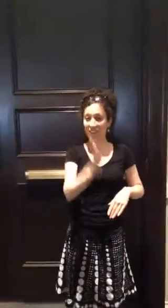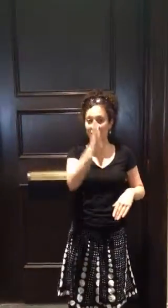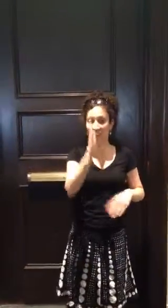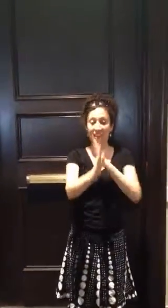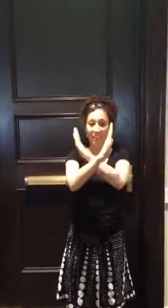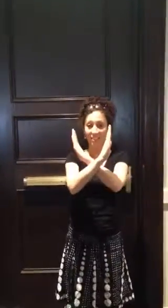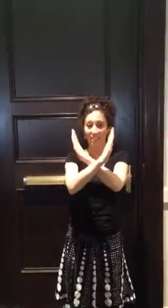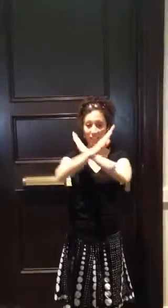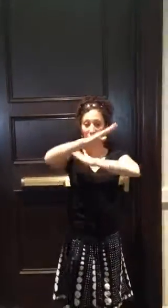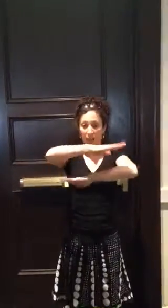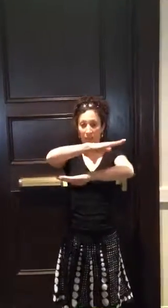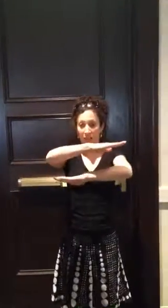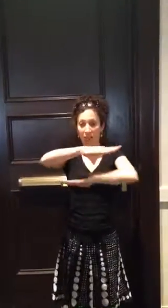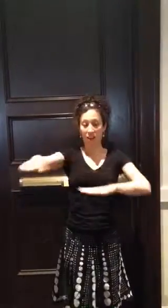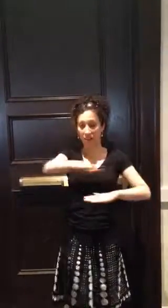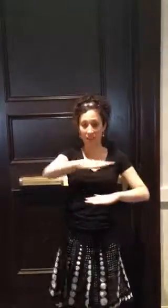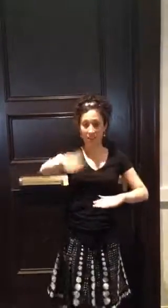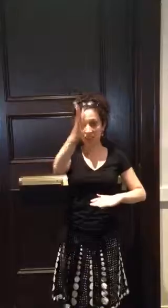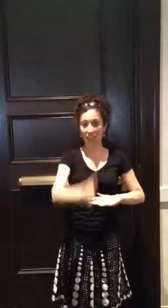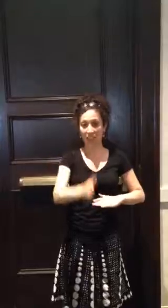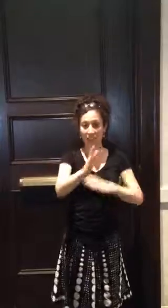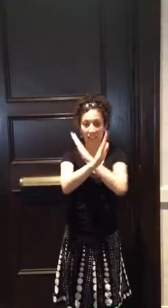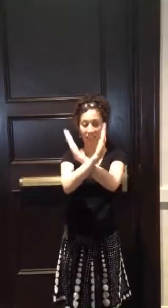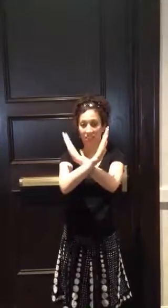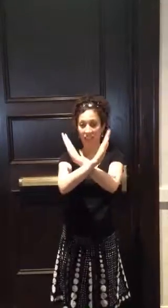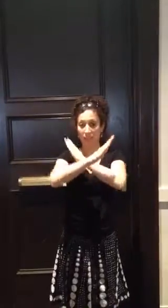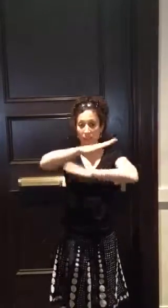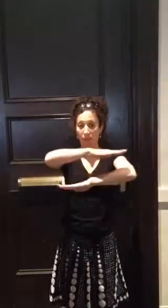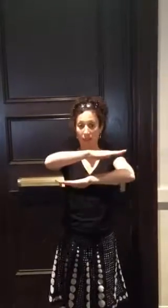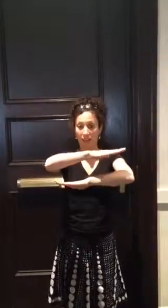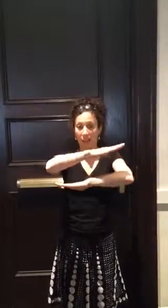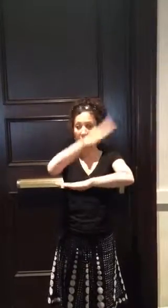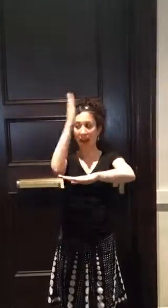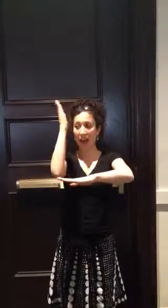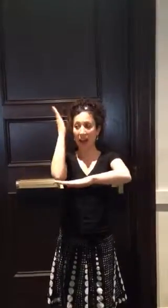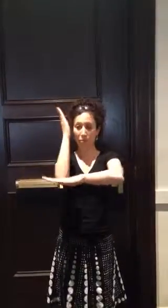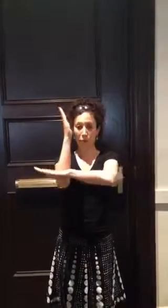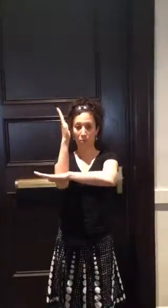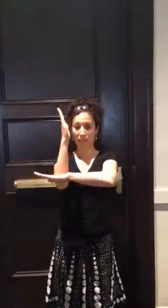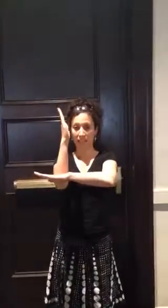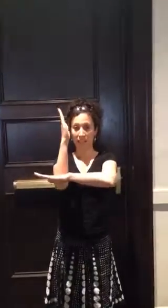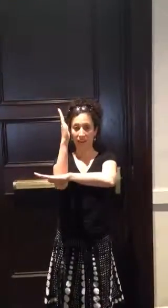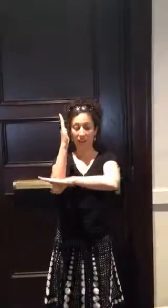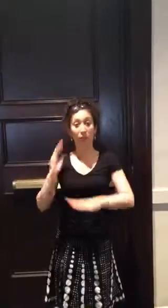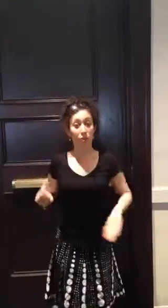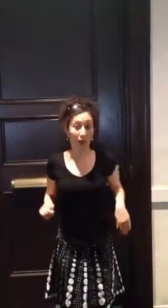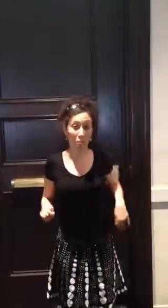vertical, intersecting, parallel. Horizontal, vertical, intersecting, parallel. A particular one. That was by